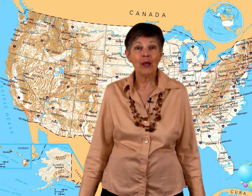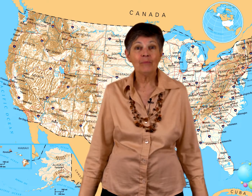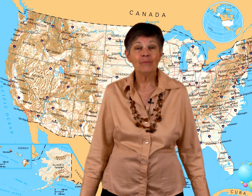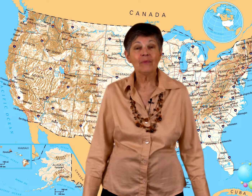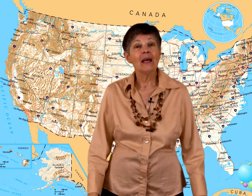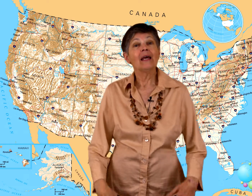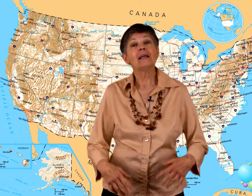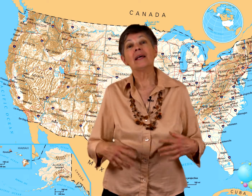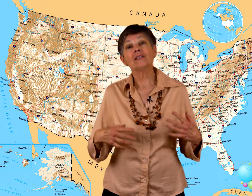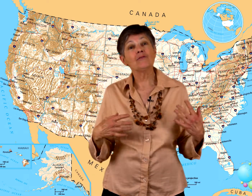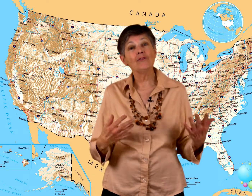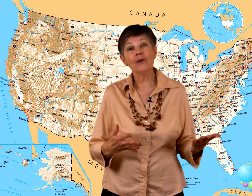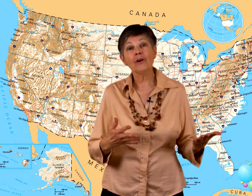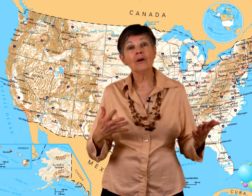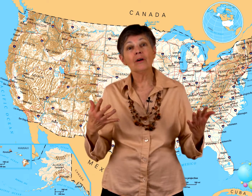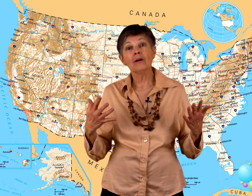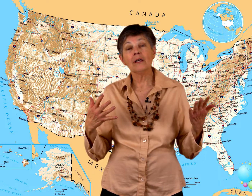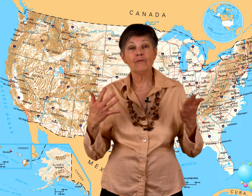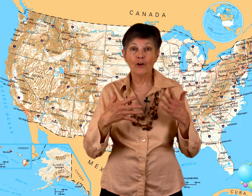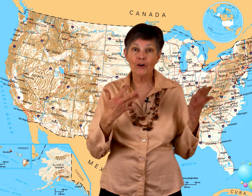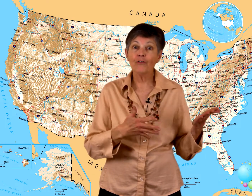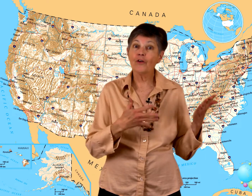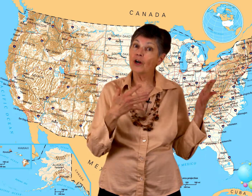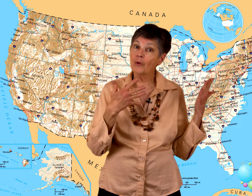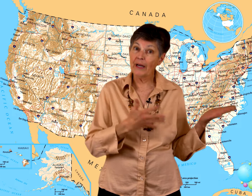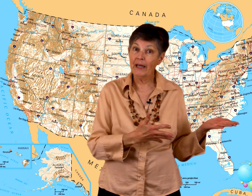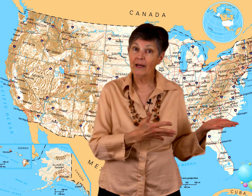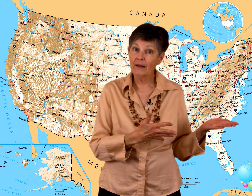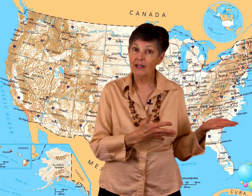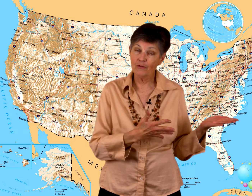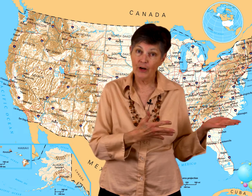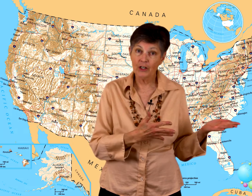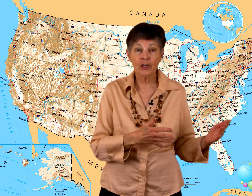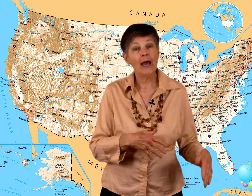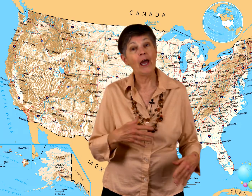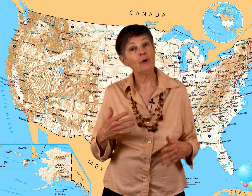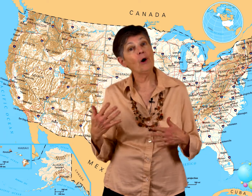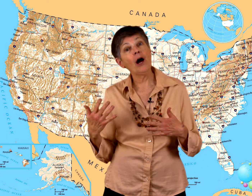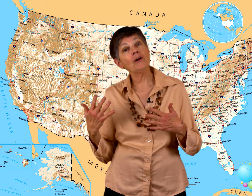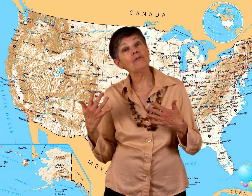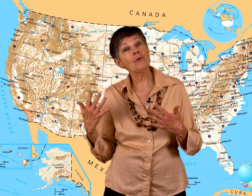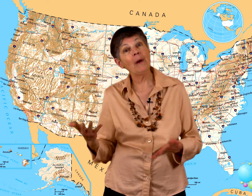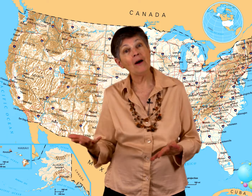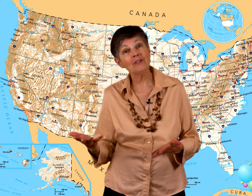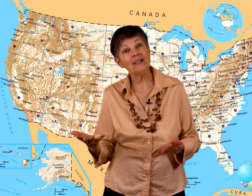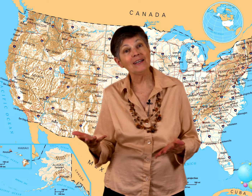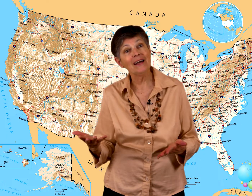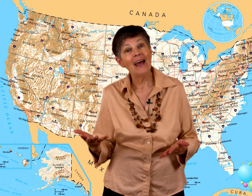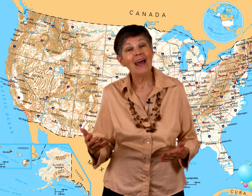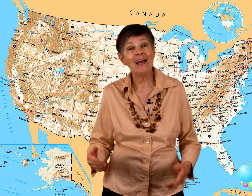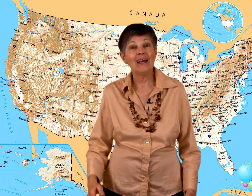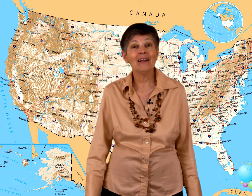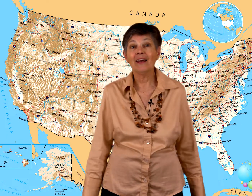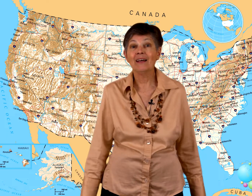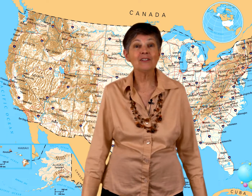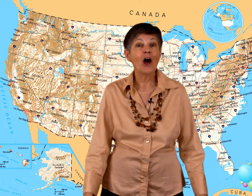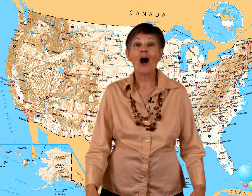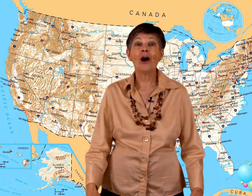is Vert for green, that's French, and Mont for mountain. And it is our